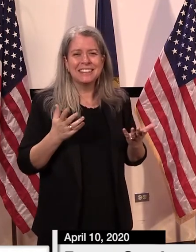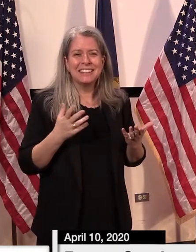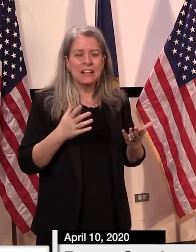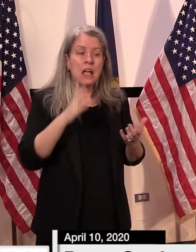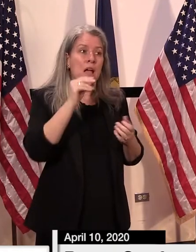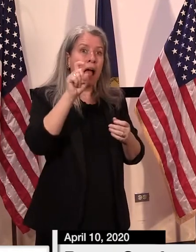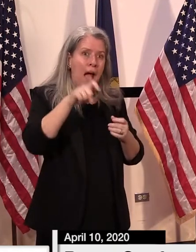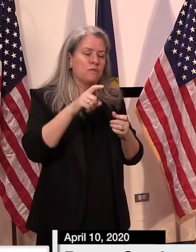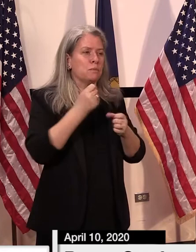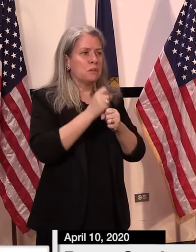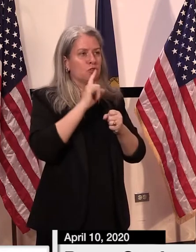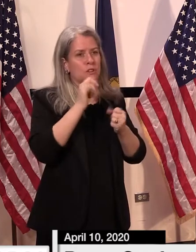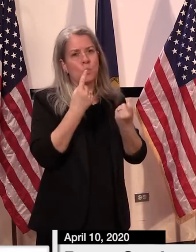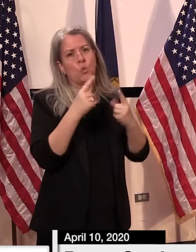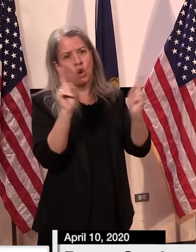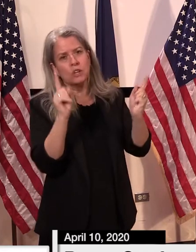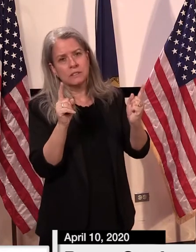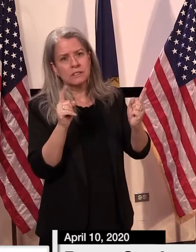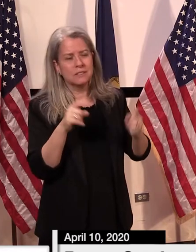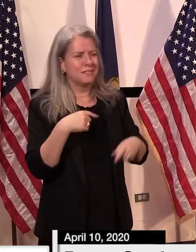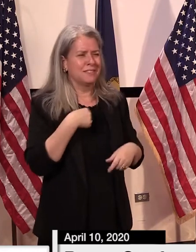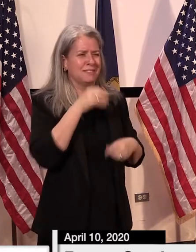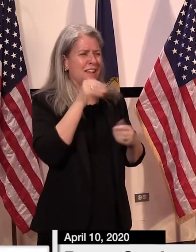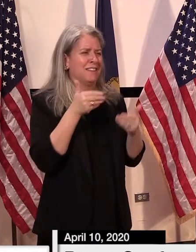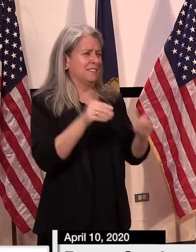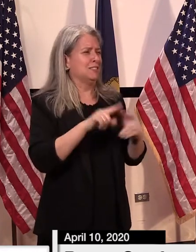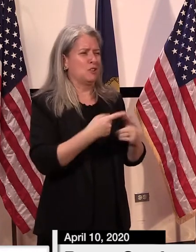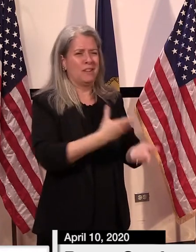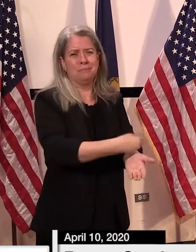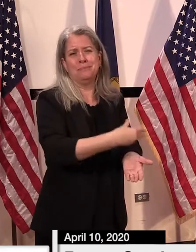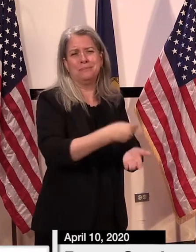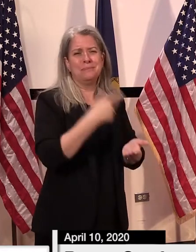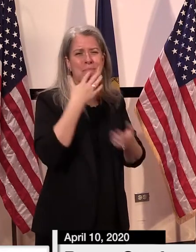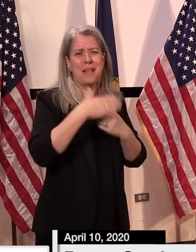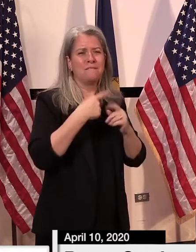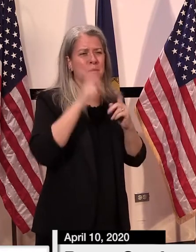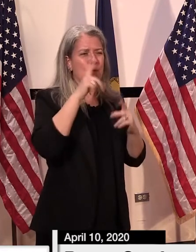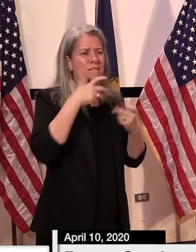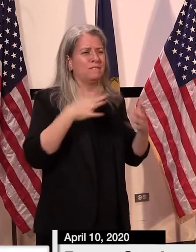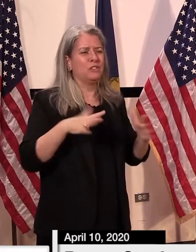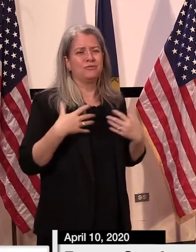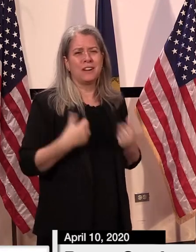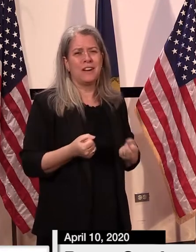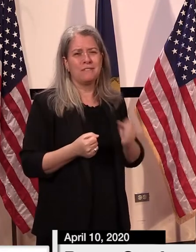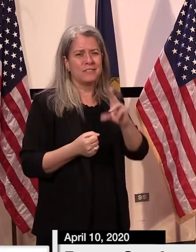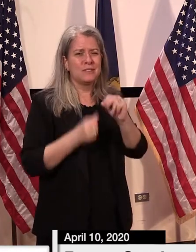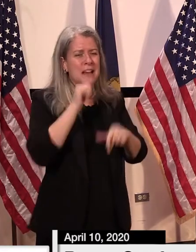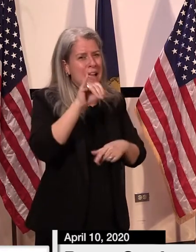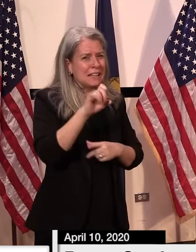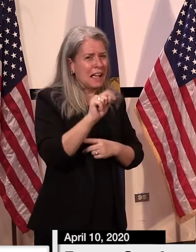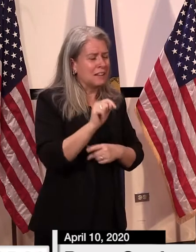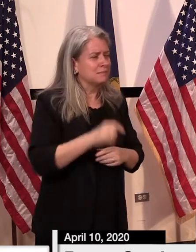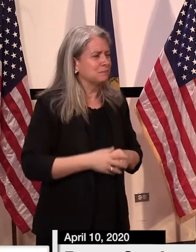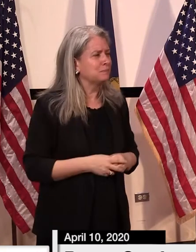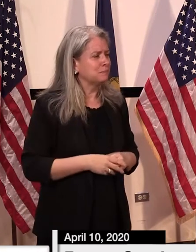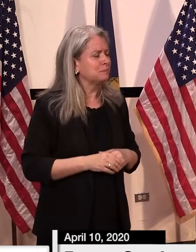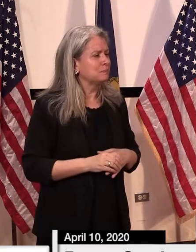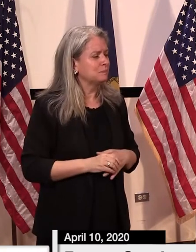I wouldn't want to start collecting plasma routinely from Vermonters yet. But we'll be watching that very closely.